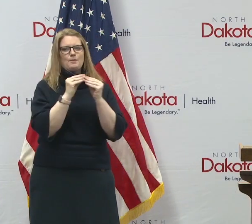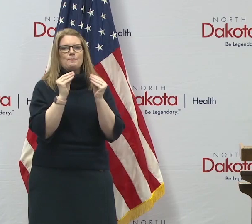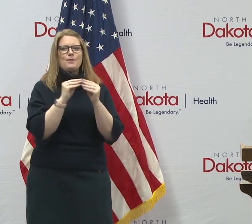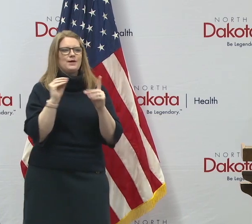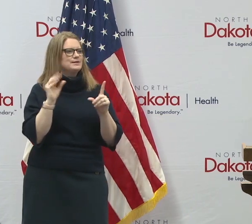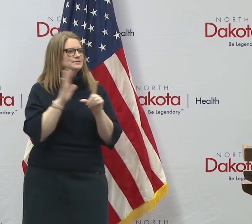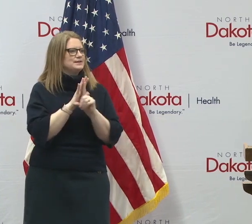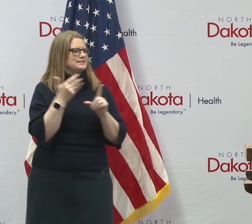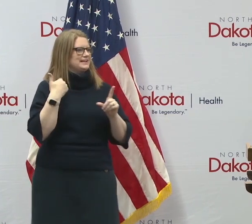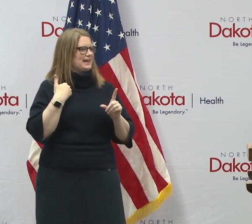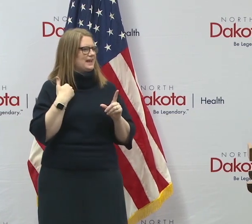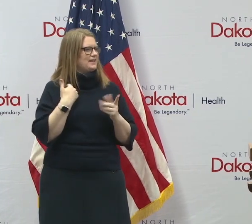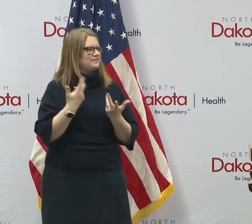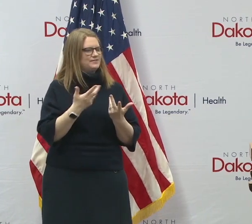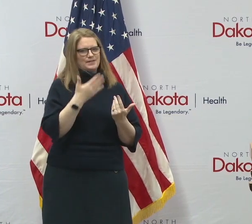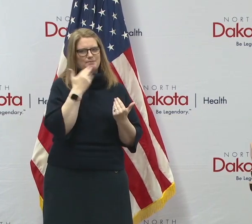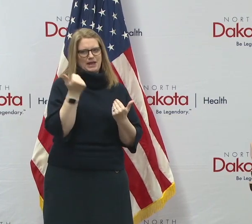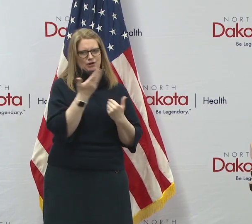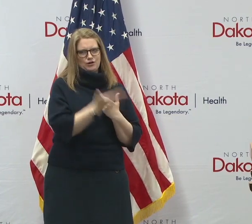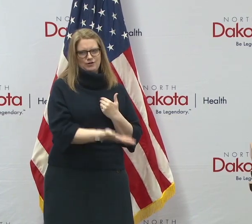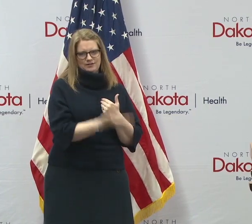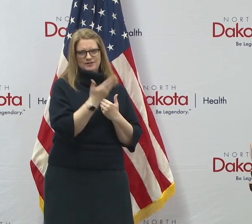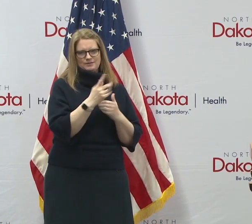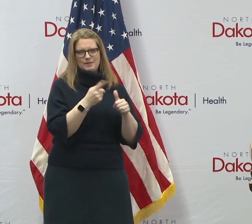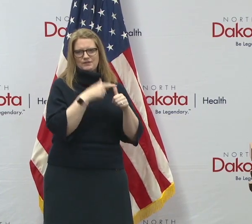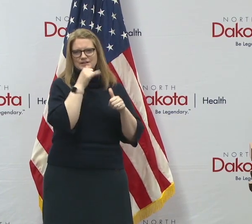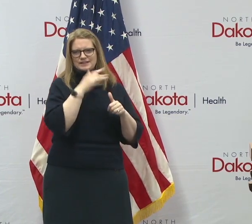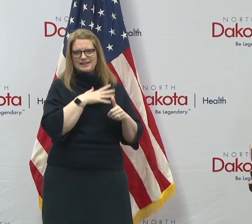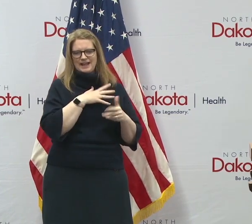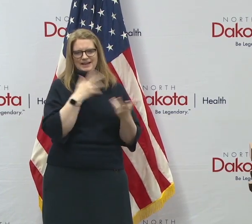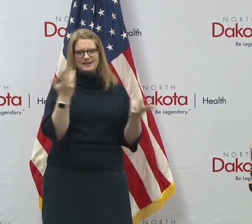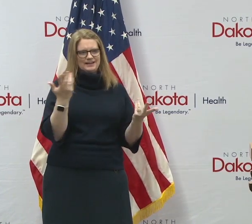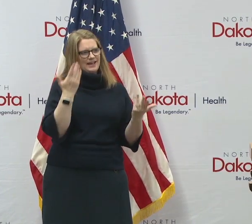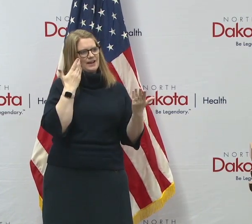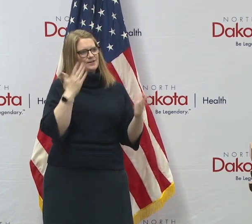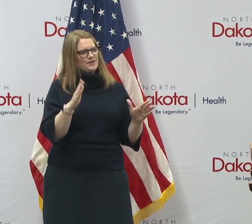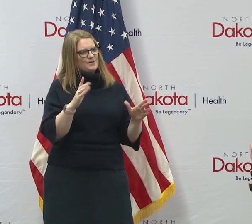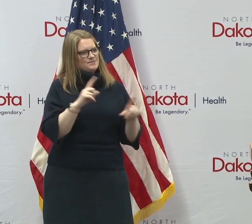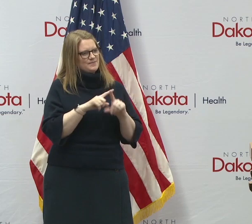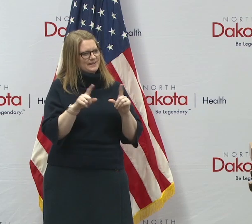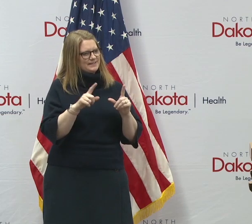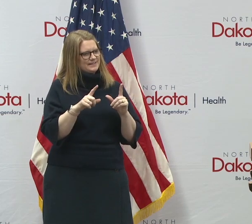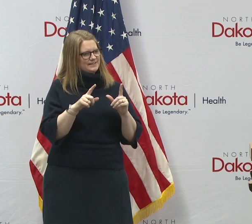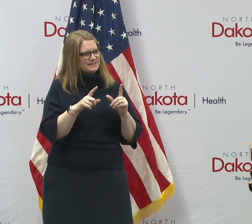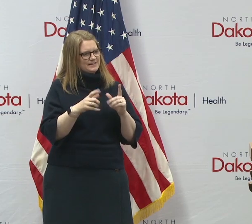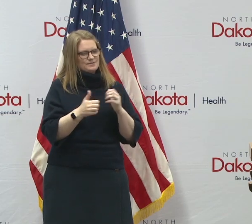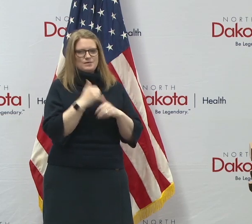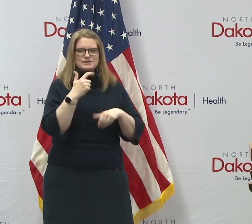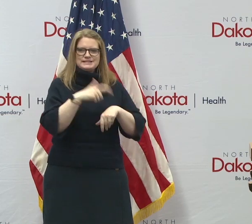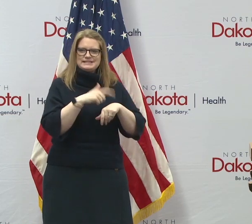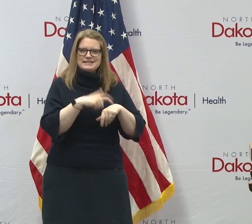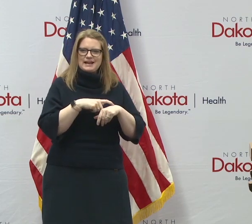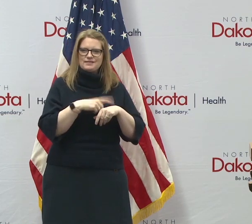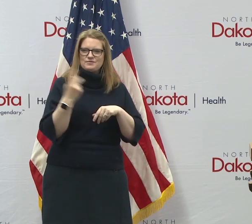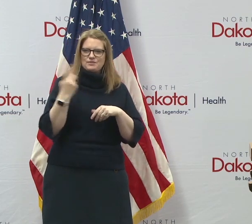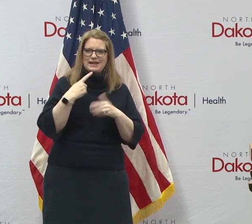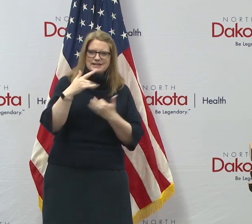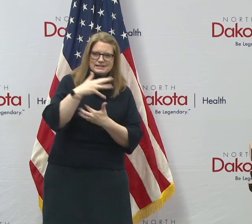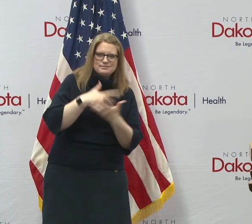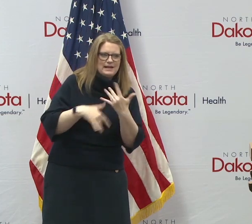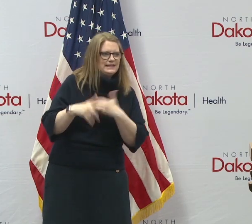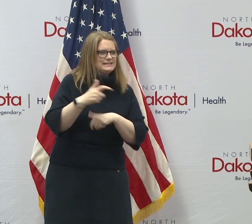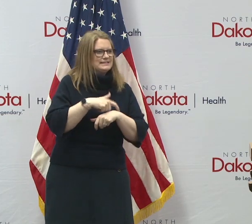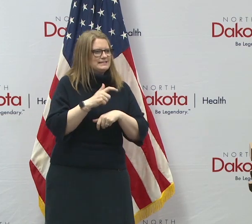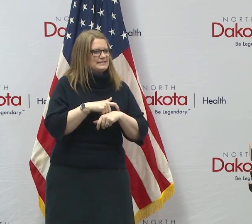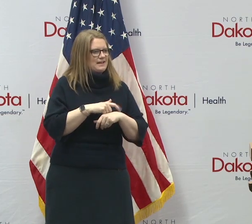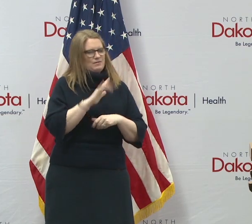from the first lady, the better. We'll just say that's a good thing. Maybe that came off wrong. I don't know. This is the most amount of time she's ever had to spend time with me in her whole